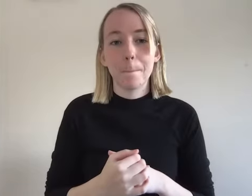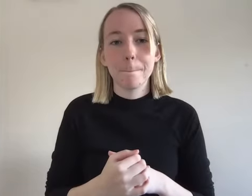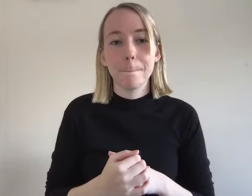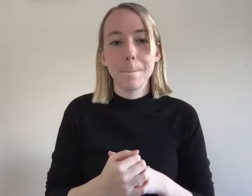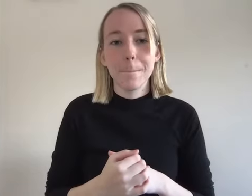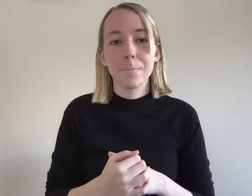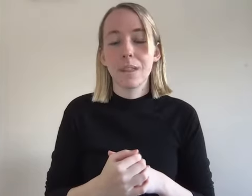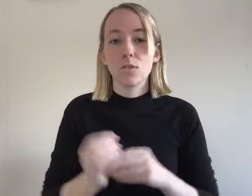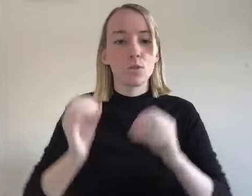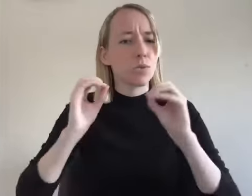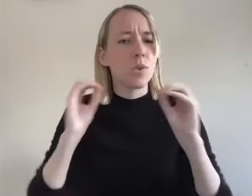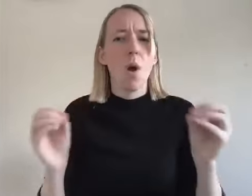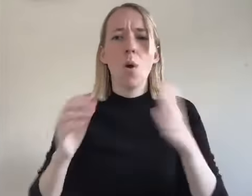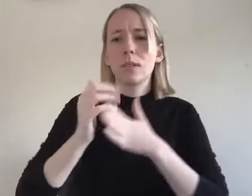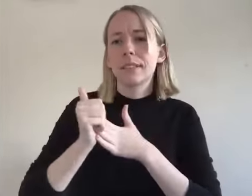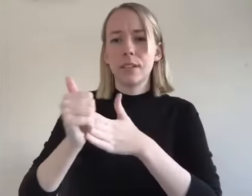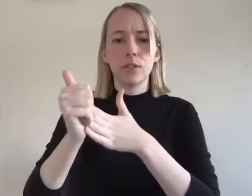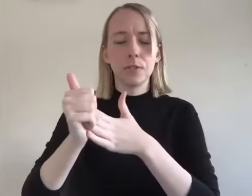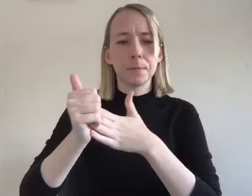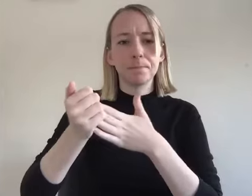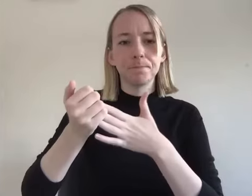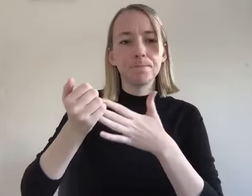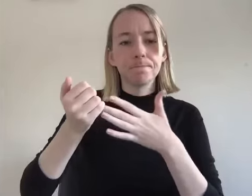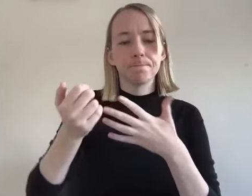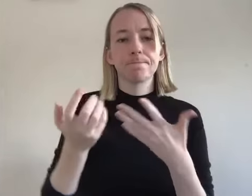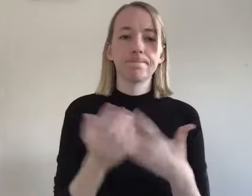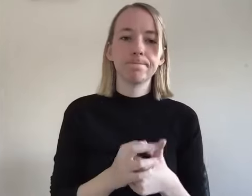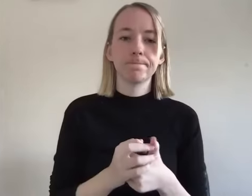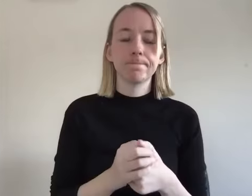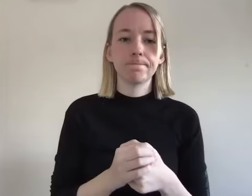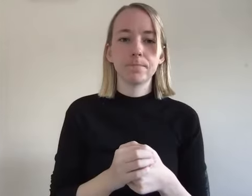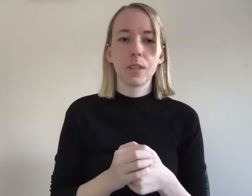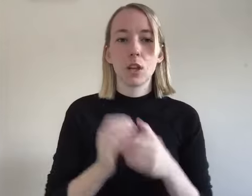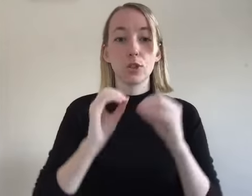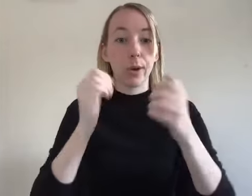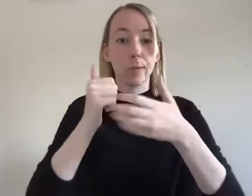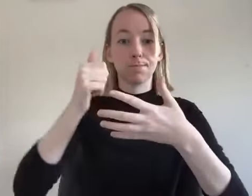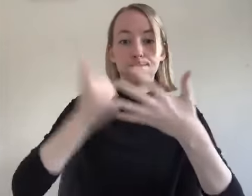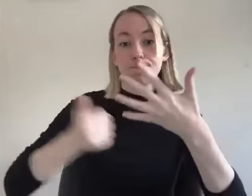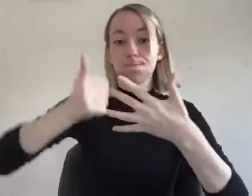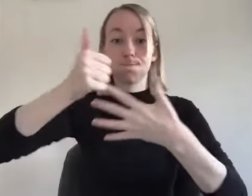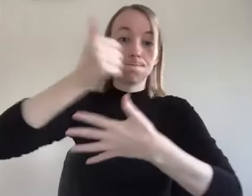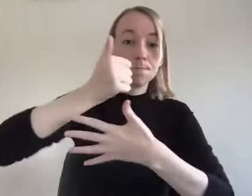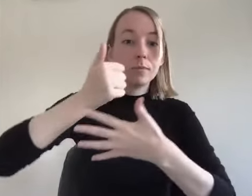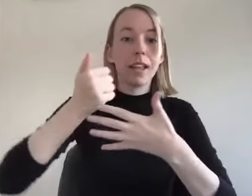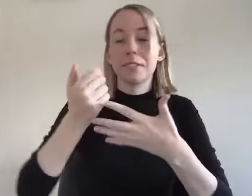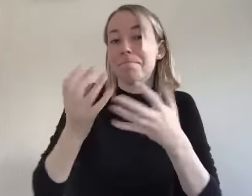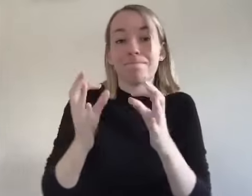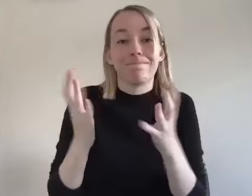did and it's um there's no like leadership there's no like you know hierarchy like it's like